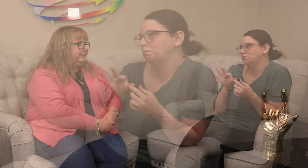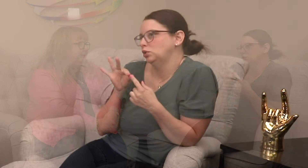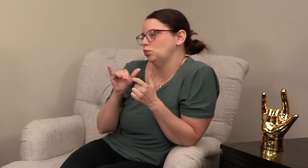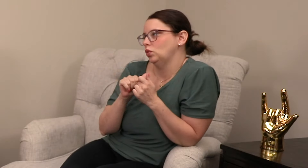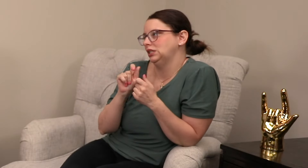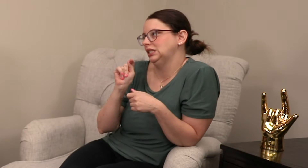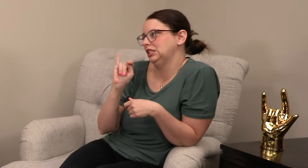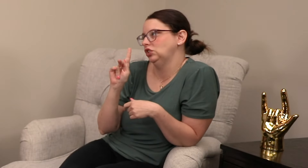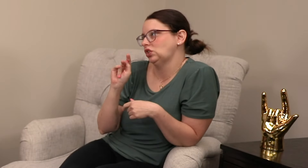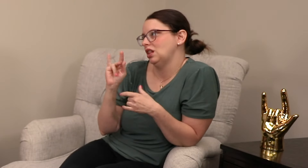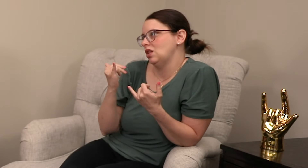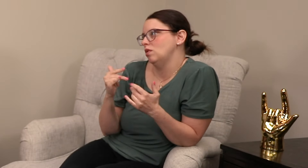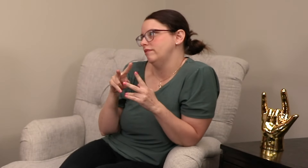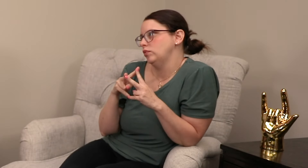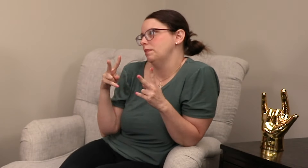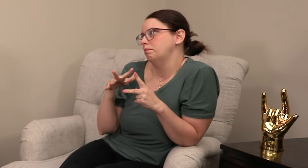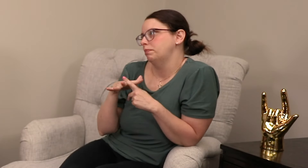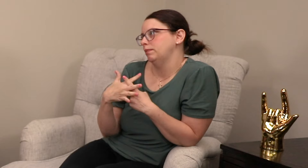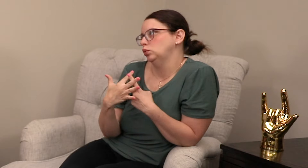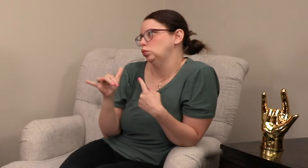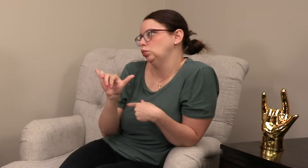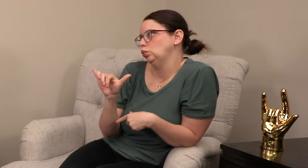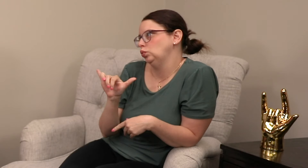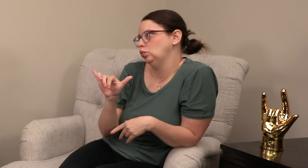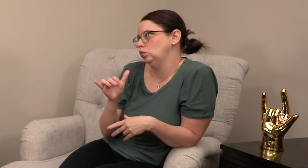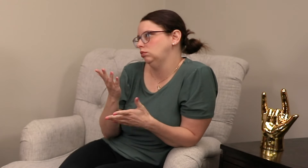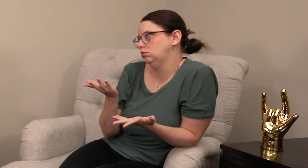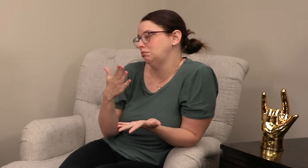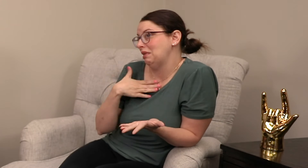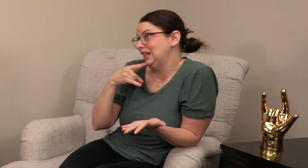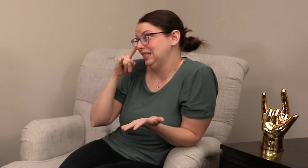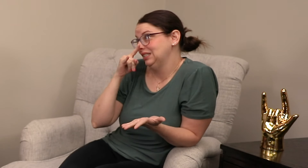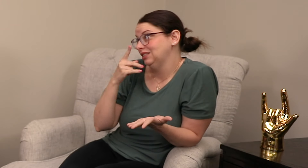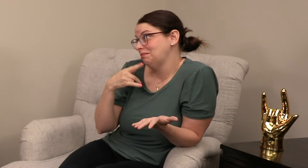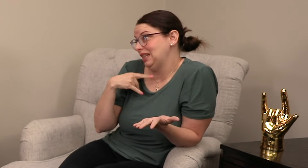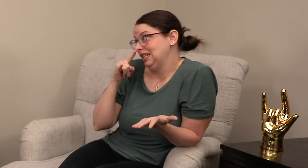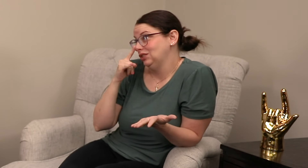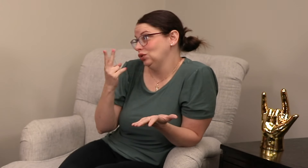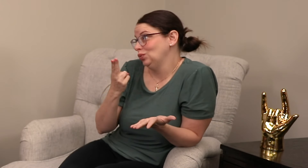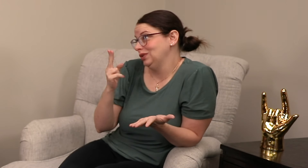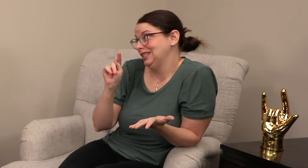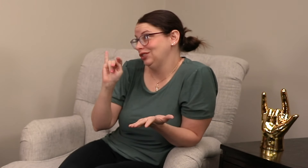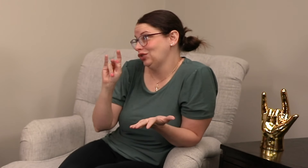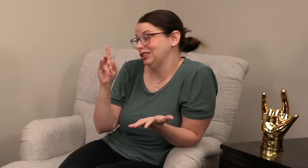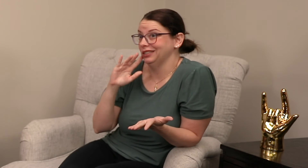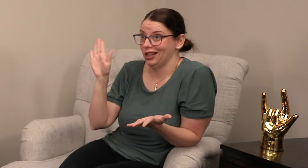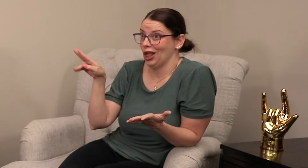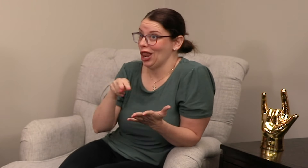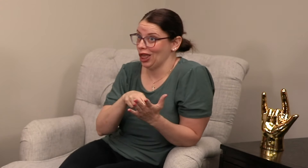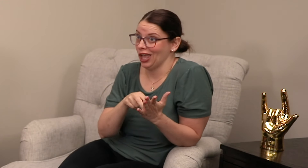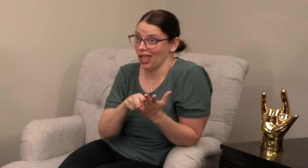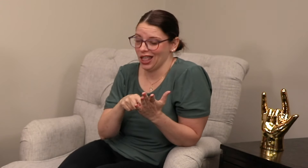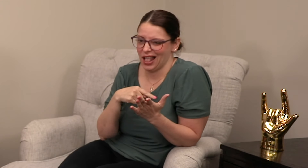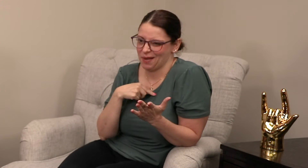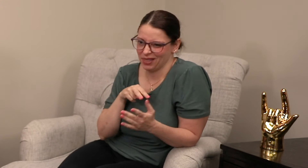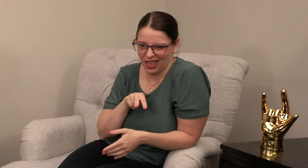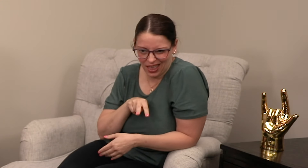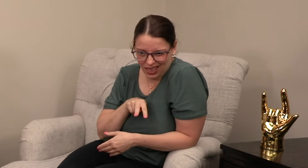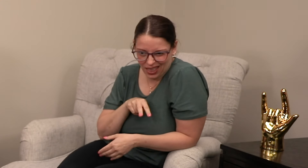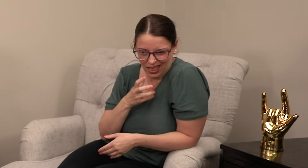Yeah. And especially with every TikTok being so popular right now. I mean, my kids use TikTok. Hey, look, look, look. I'm